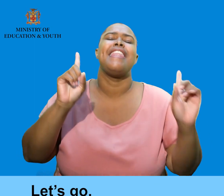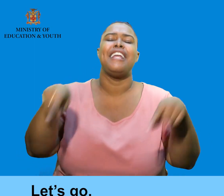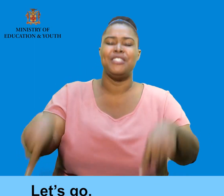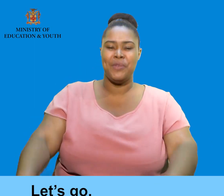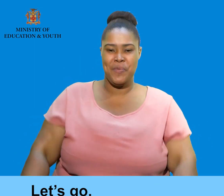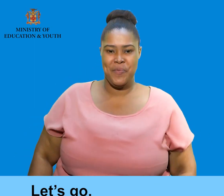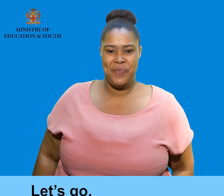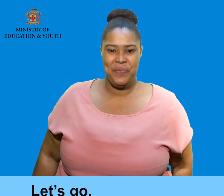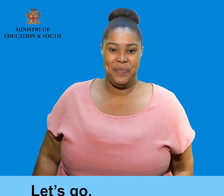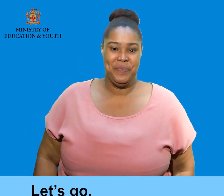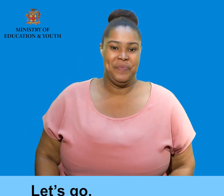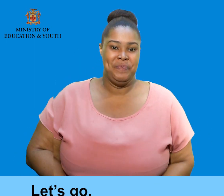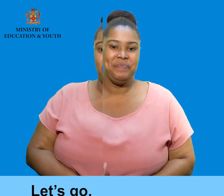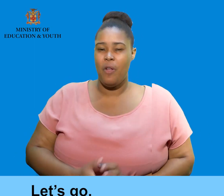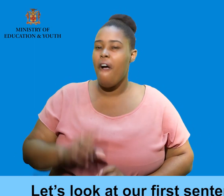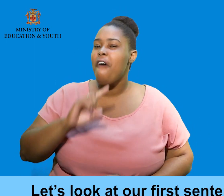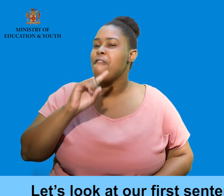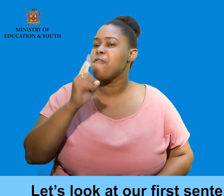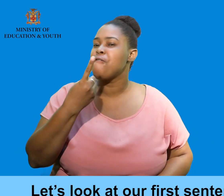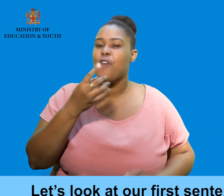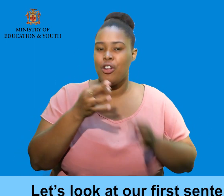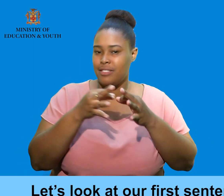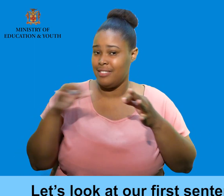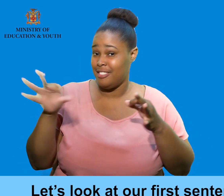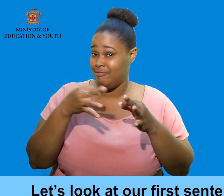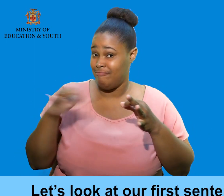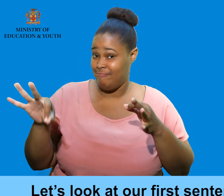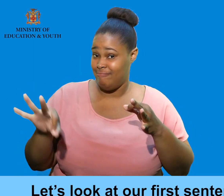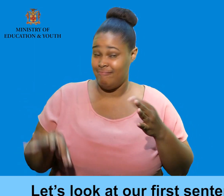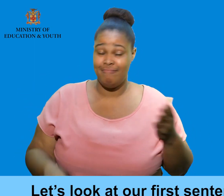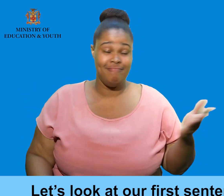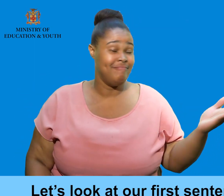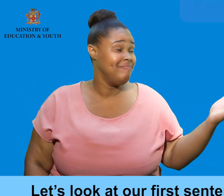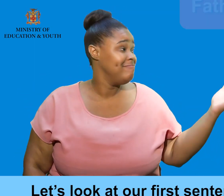Let's go. Let's look at our first sentence.